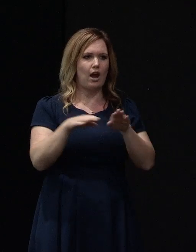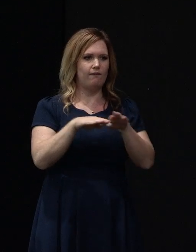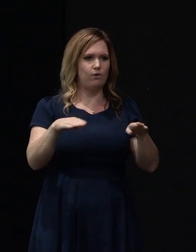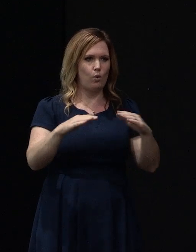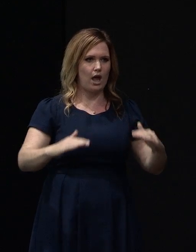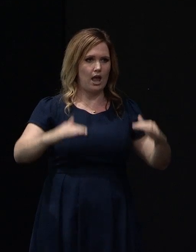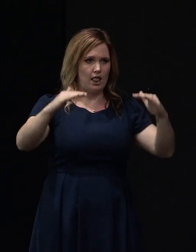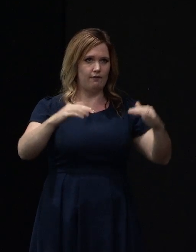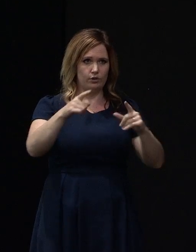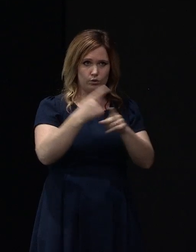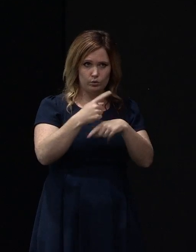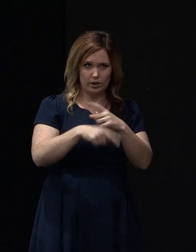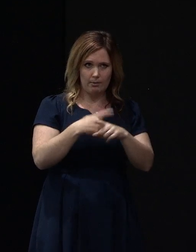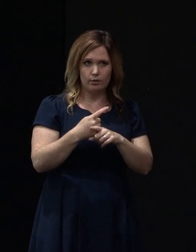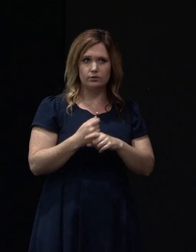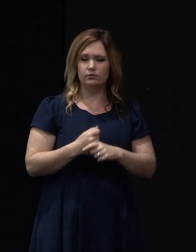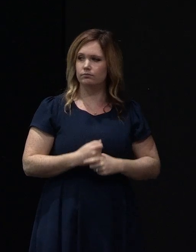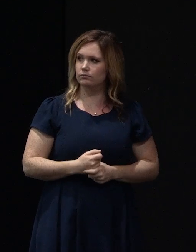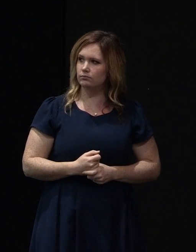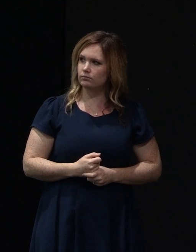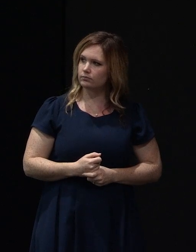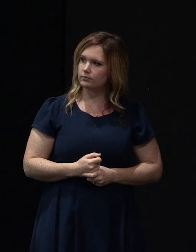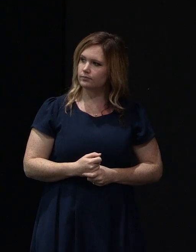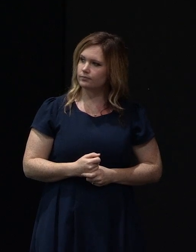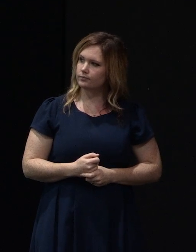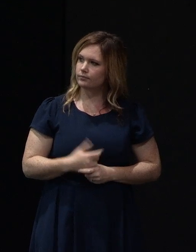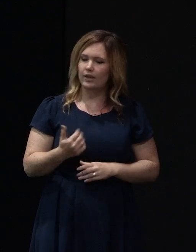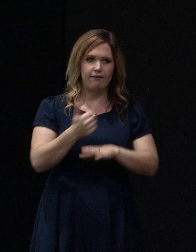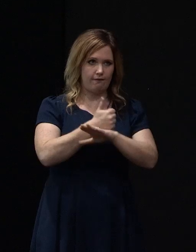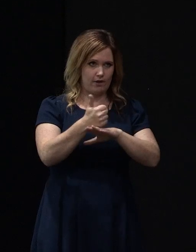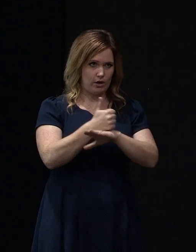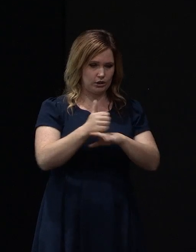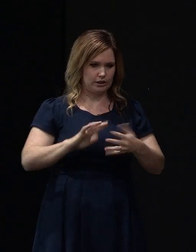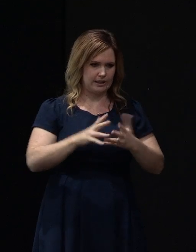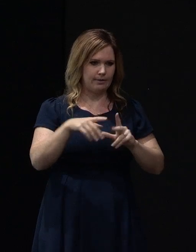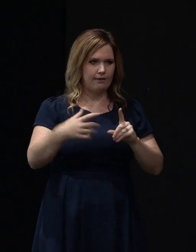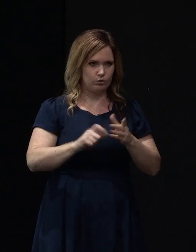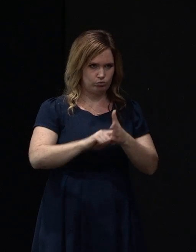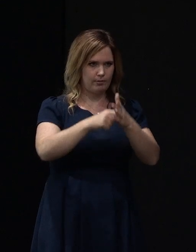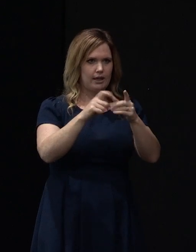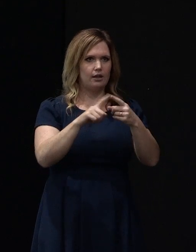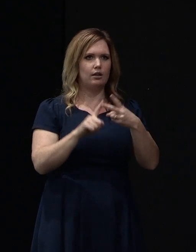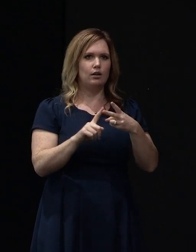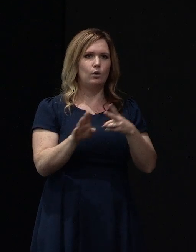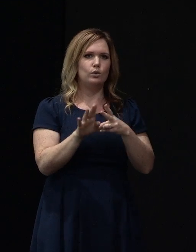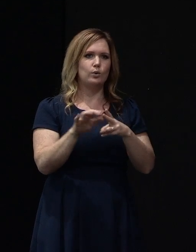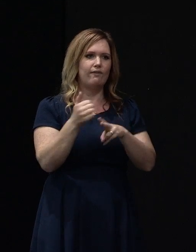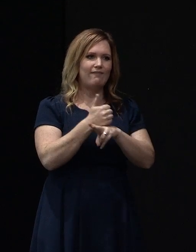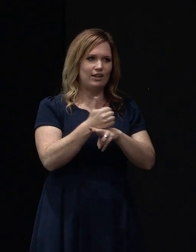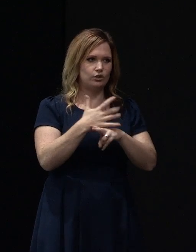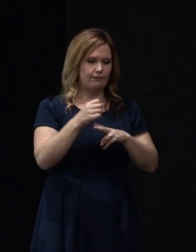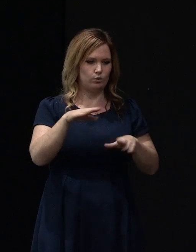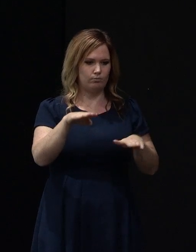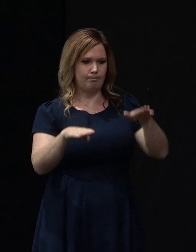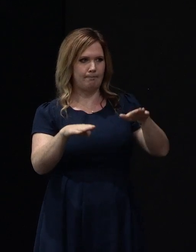that's what you're referring to. You've got your foundation damage to be repaired. You've got your foundation to be re-leveled, which